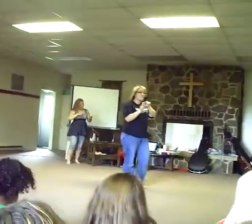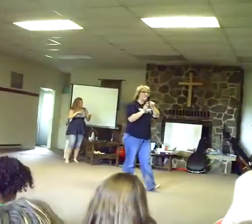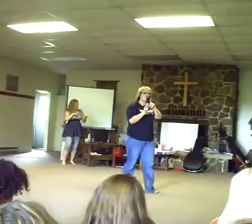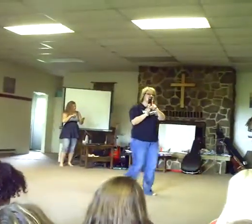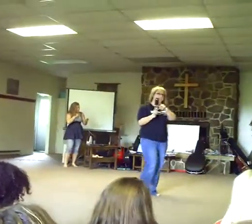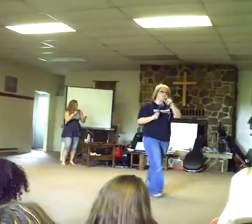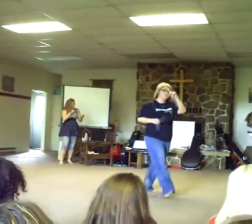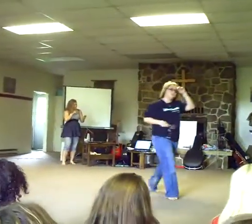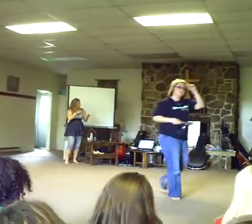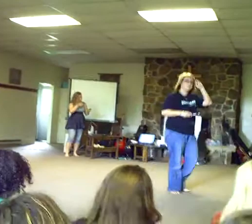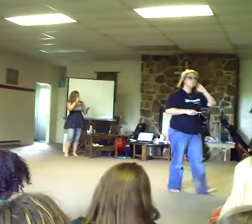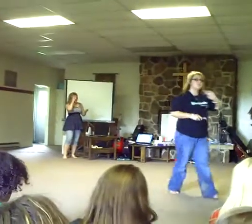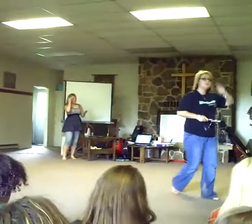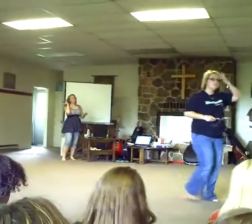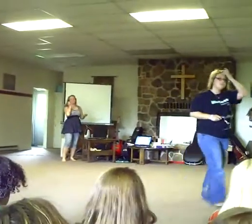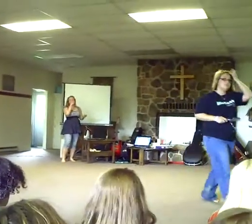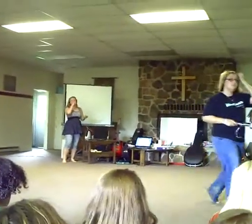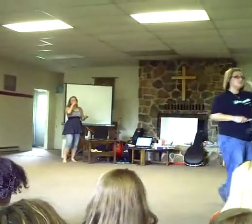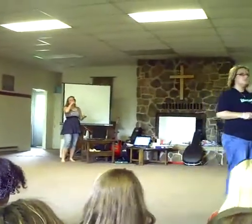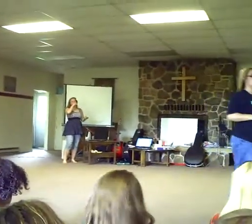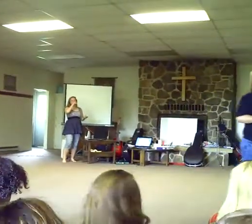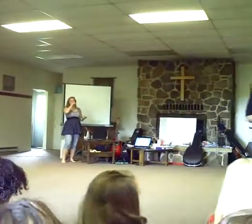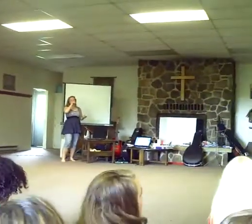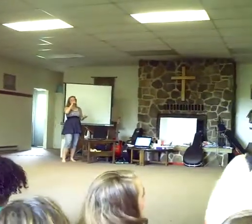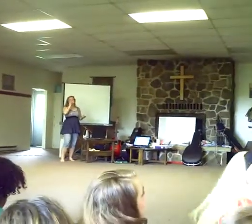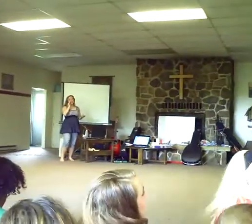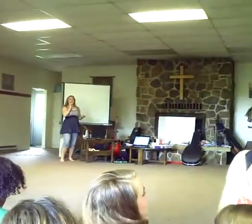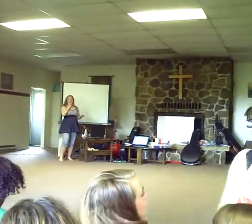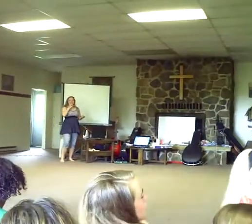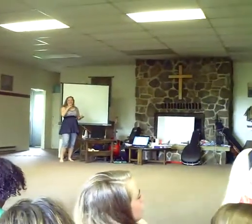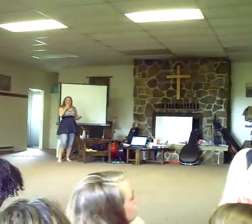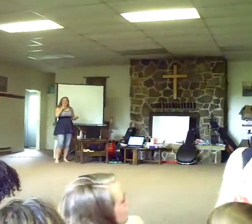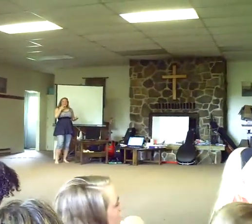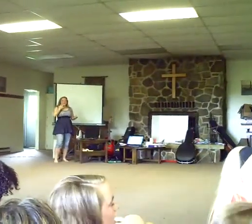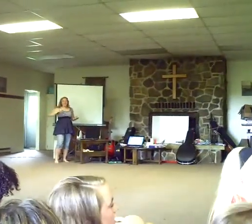Is this on J.J. Heller? I don't know. Yeah.